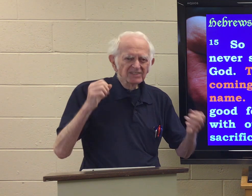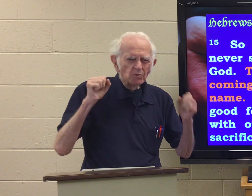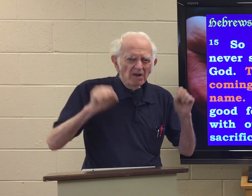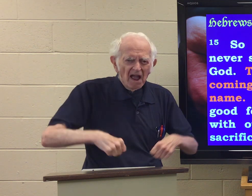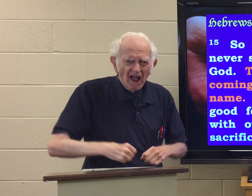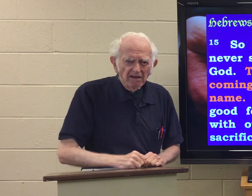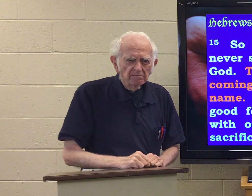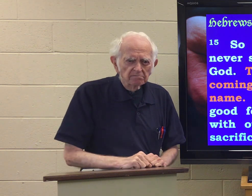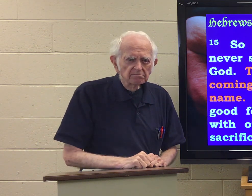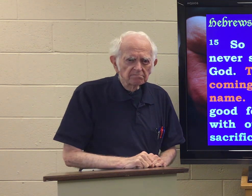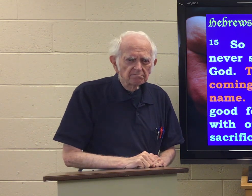You can.